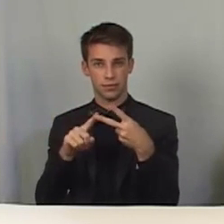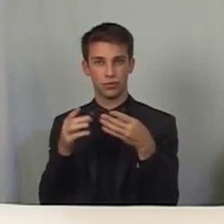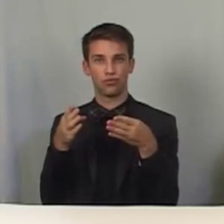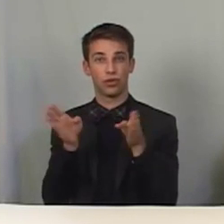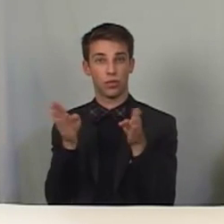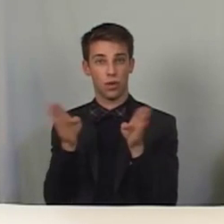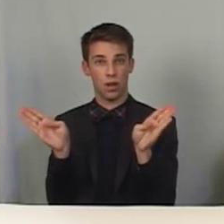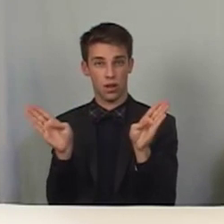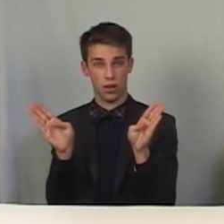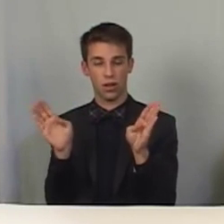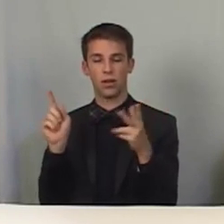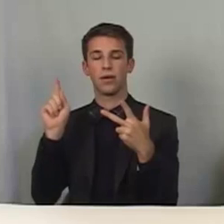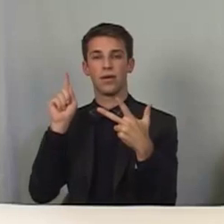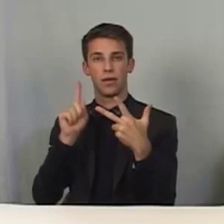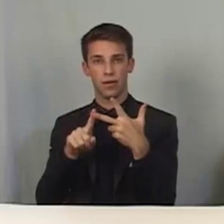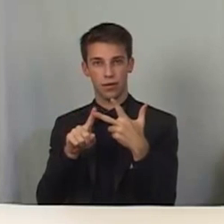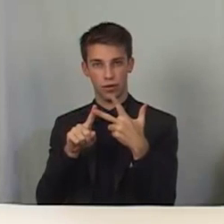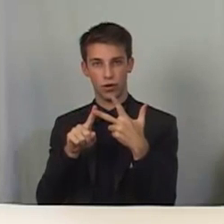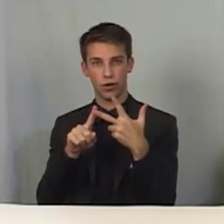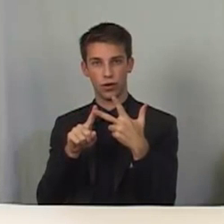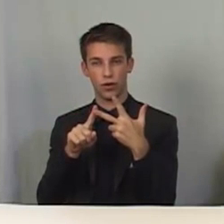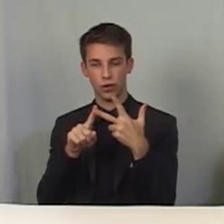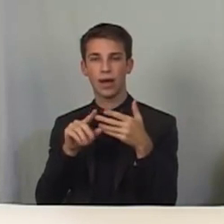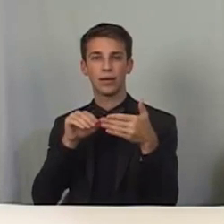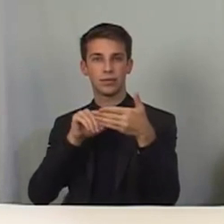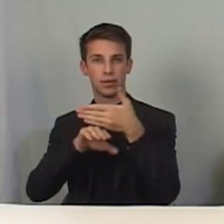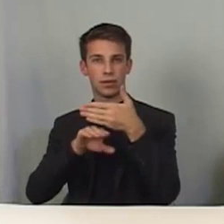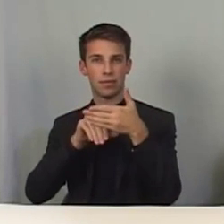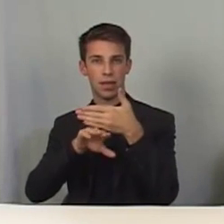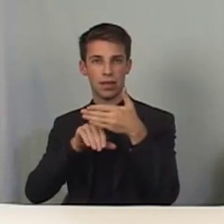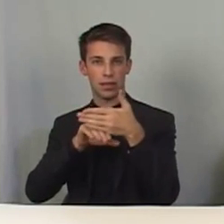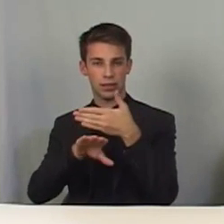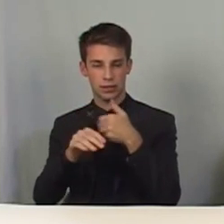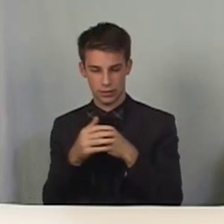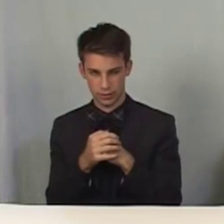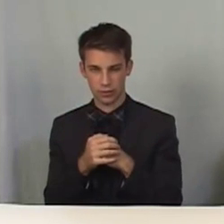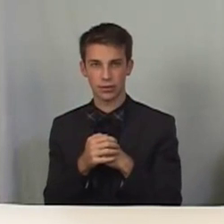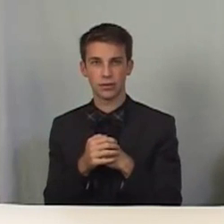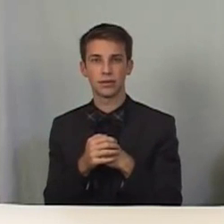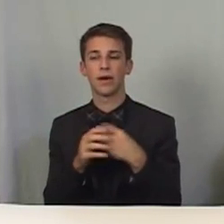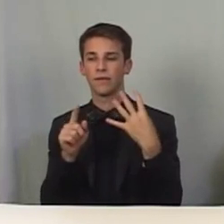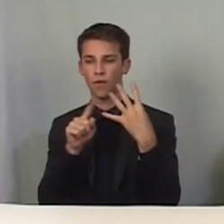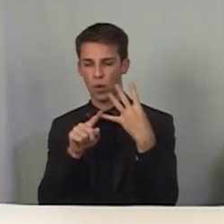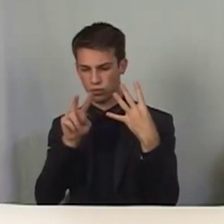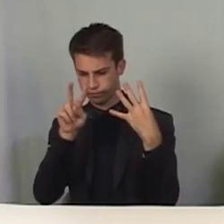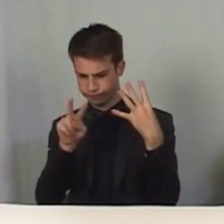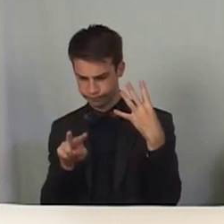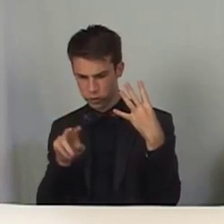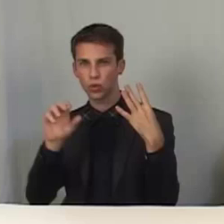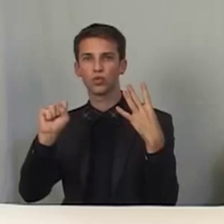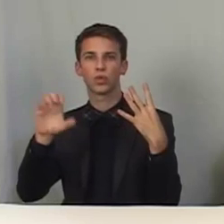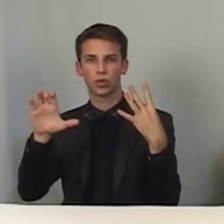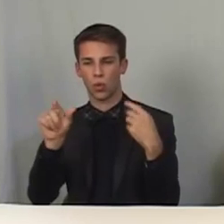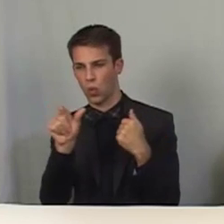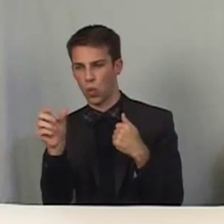General, then tap Accessibility, and then tap Switch Control.